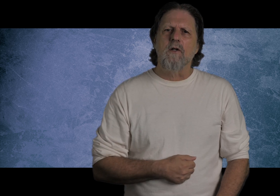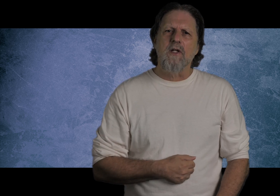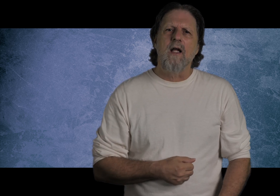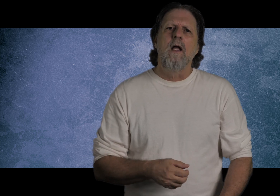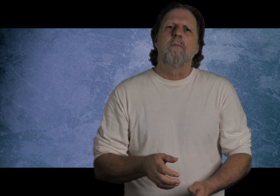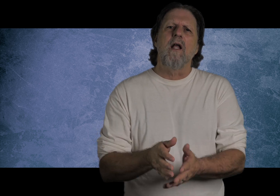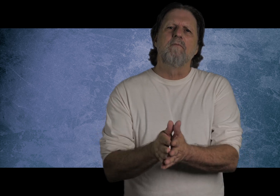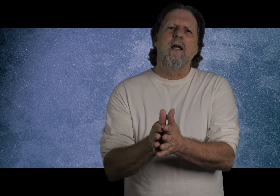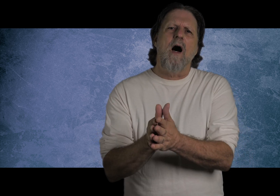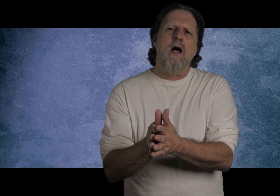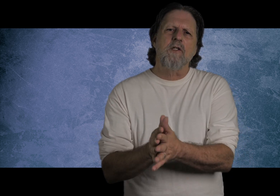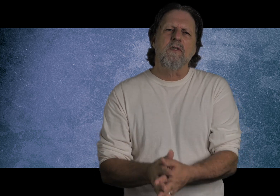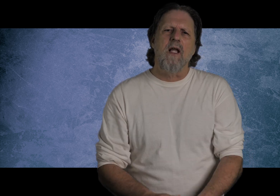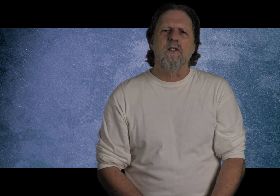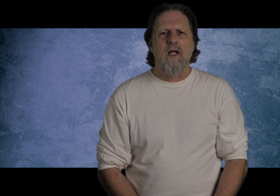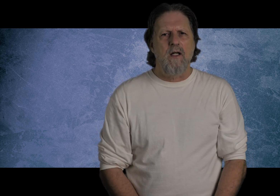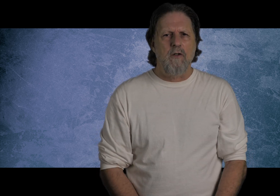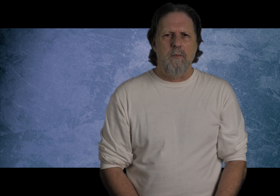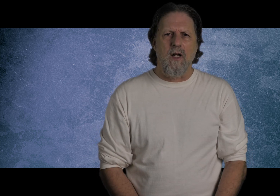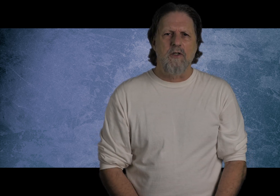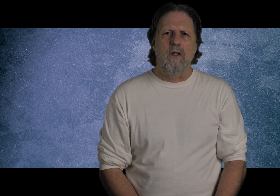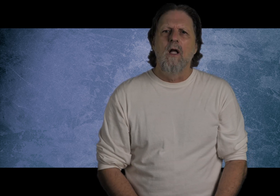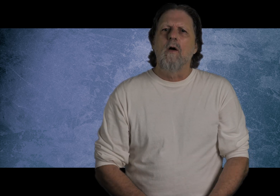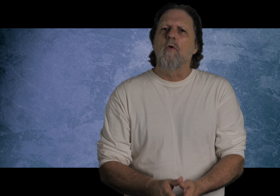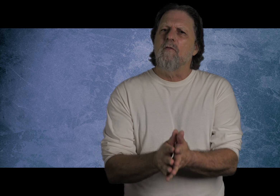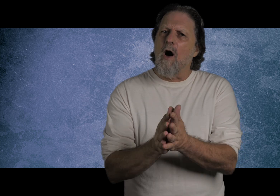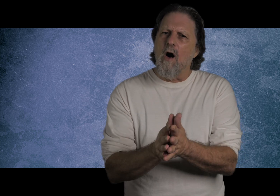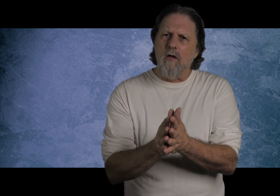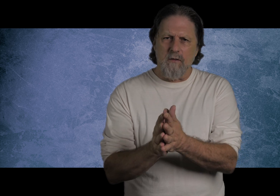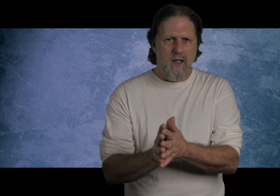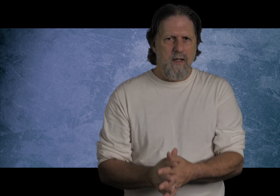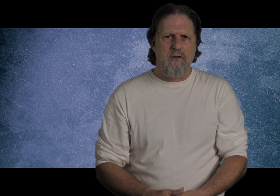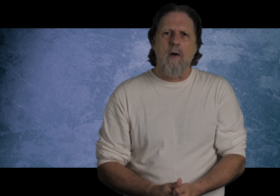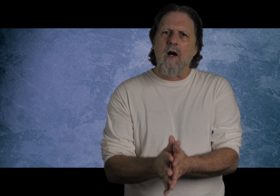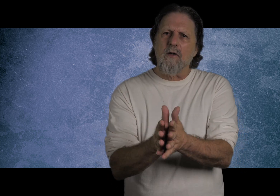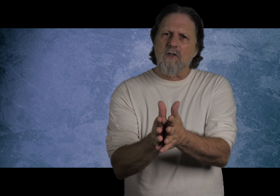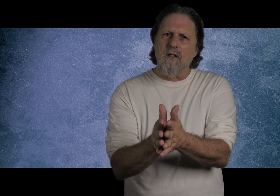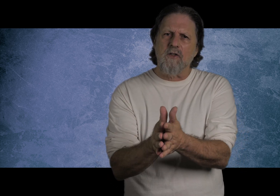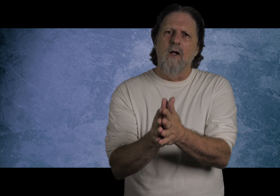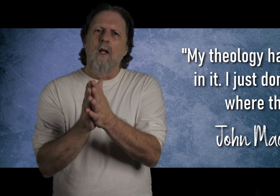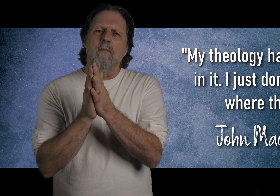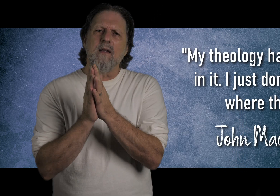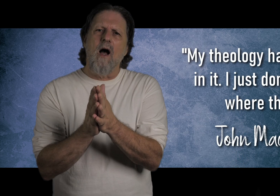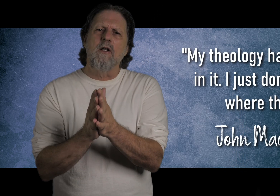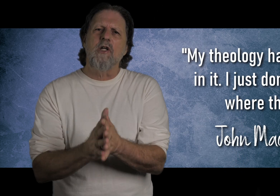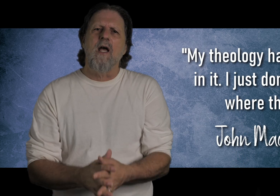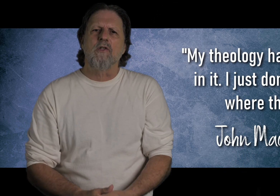understand, but have made honest mistakes in interpretation. We've all done that. John MacArthur said this, My theology has